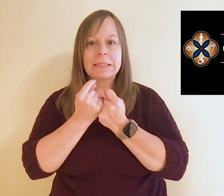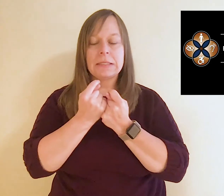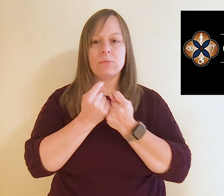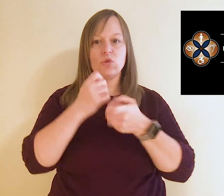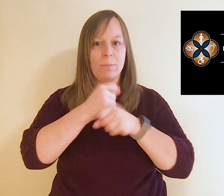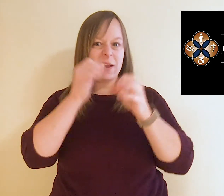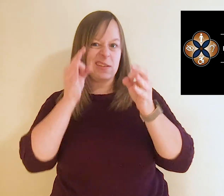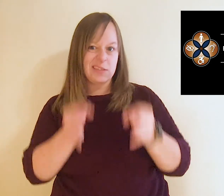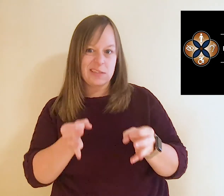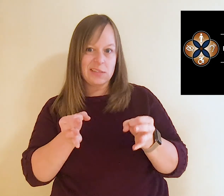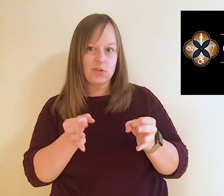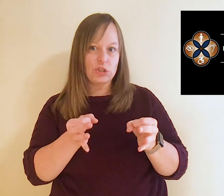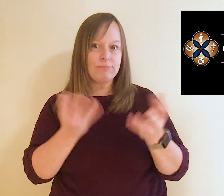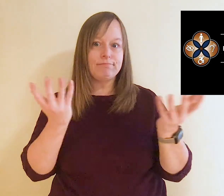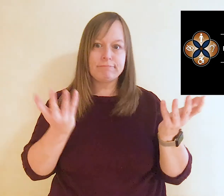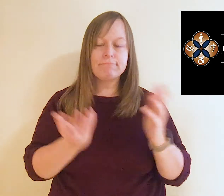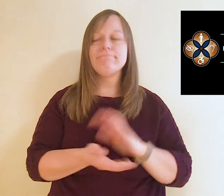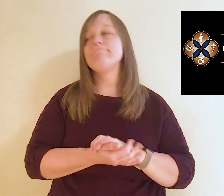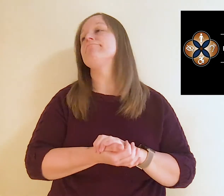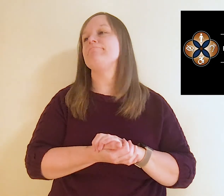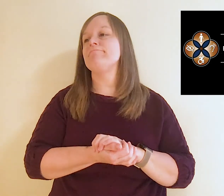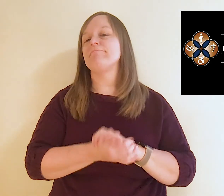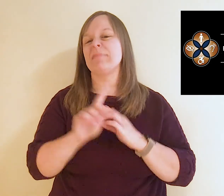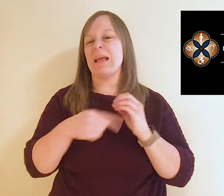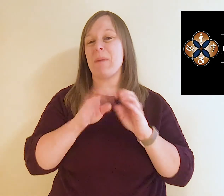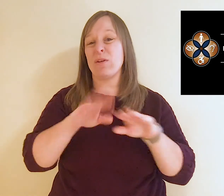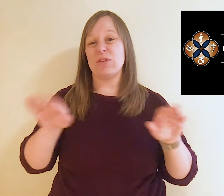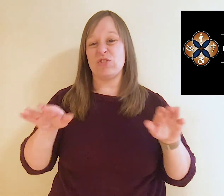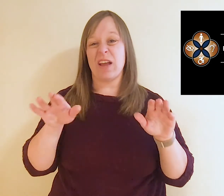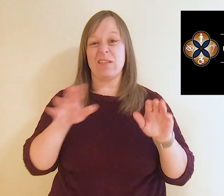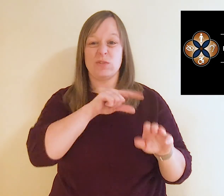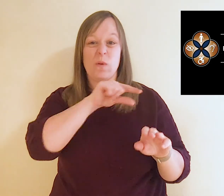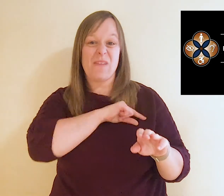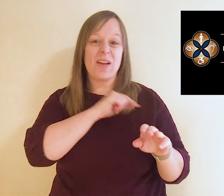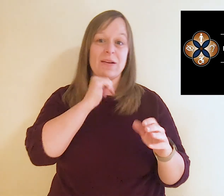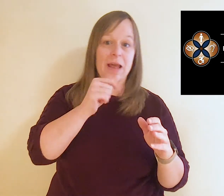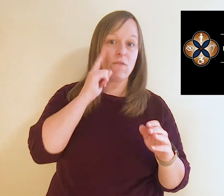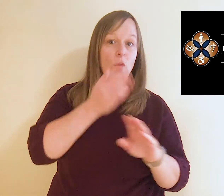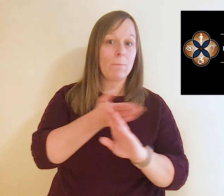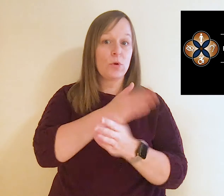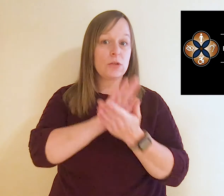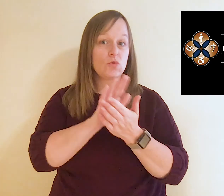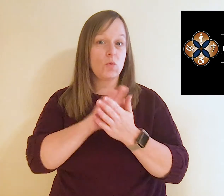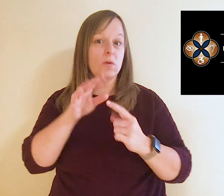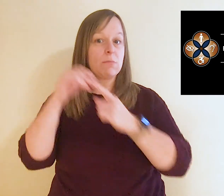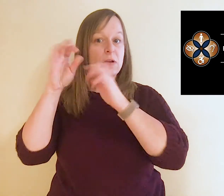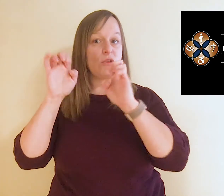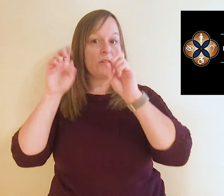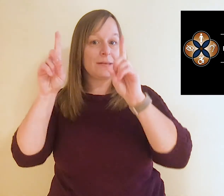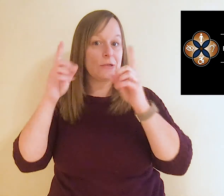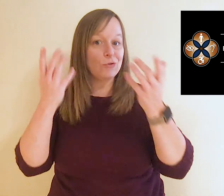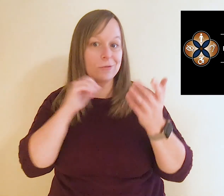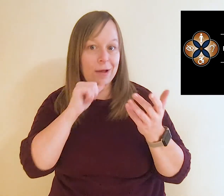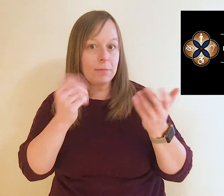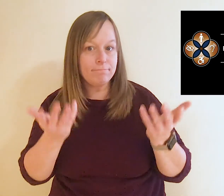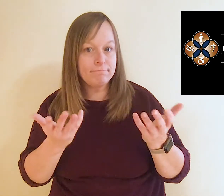team needs in order to make an informed decision about your child's eligibility for preschool special education services.